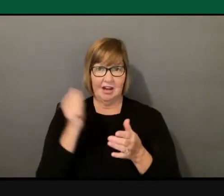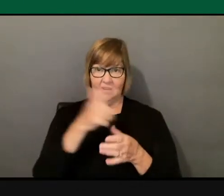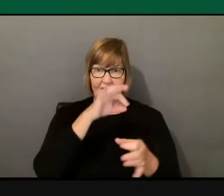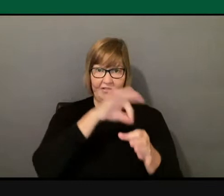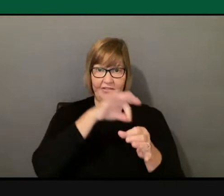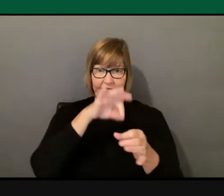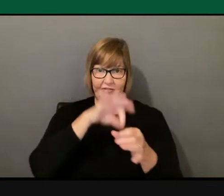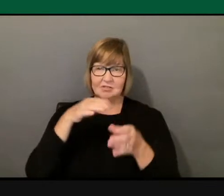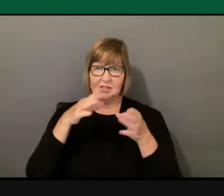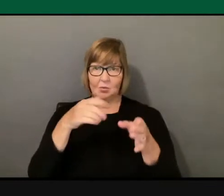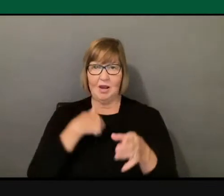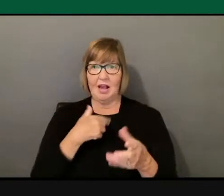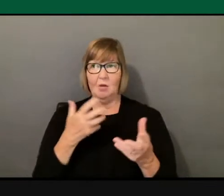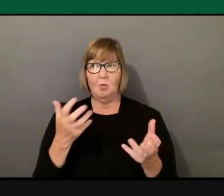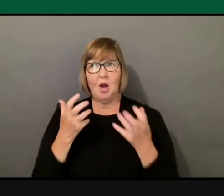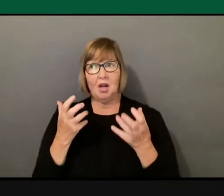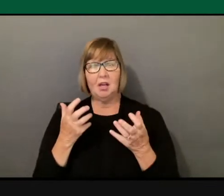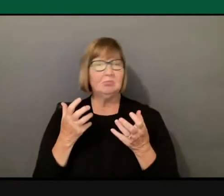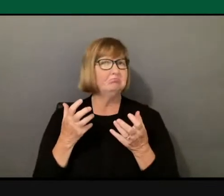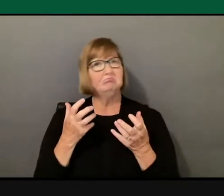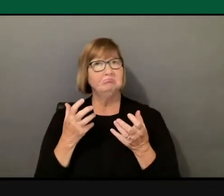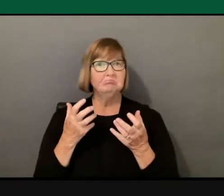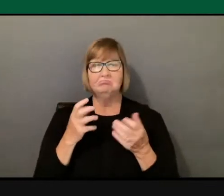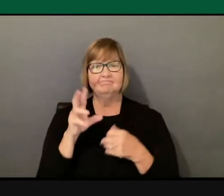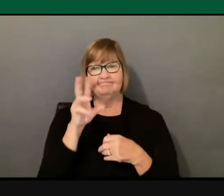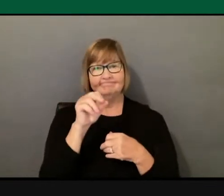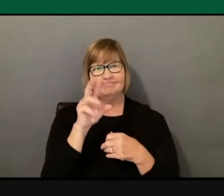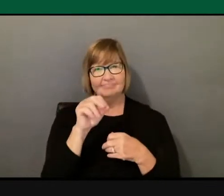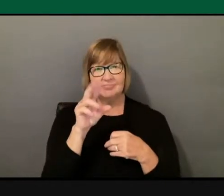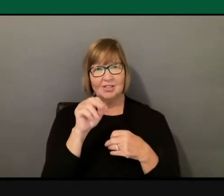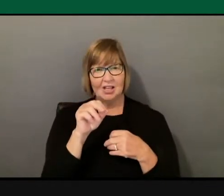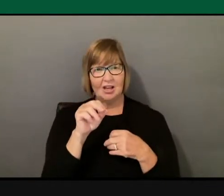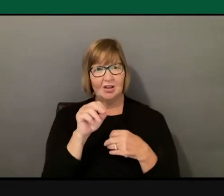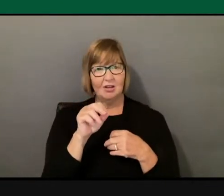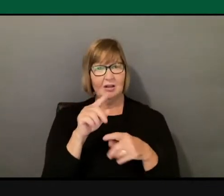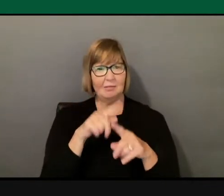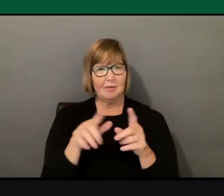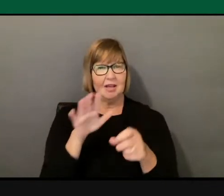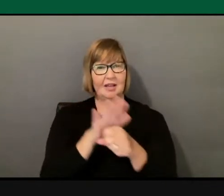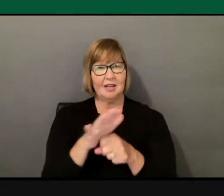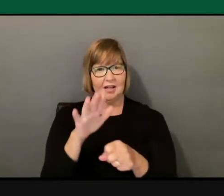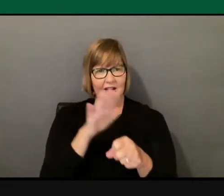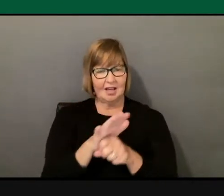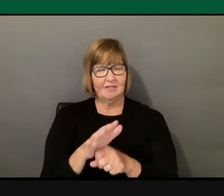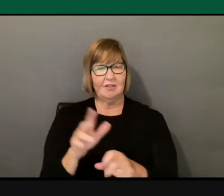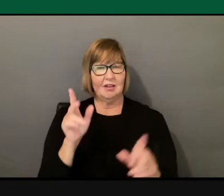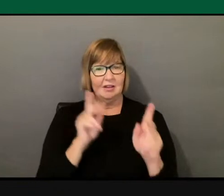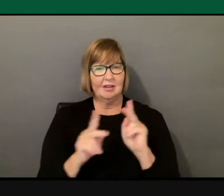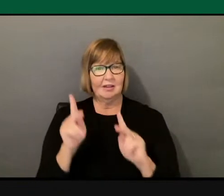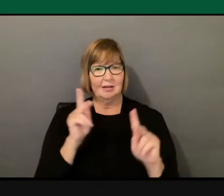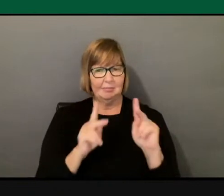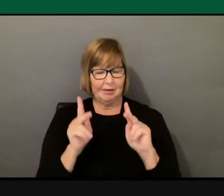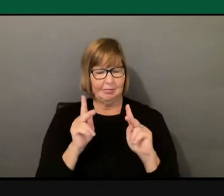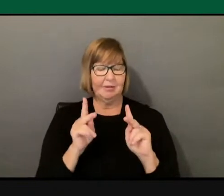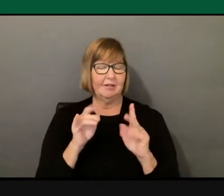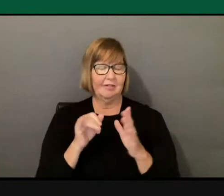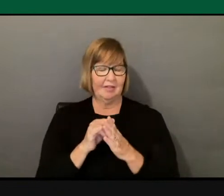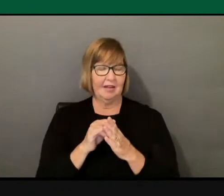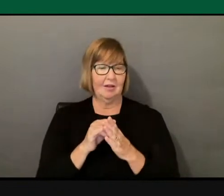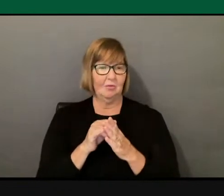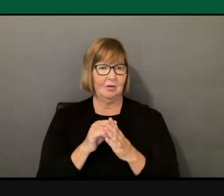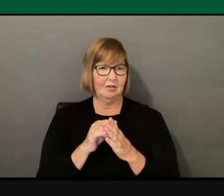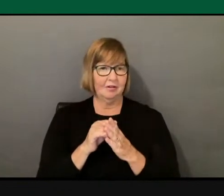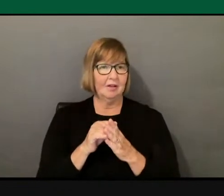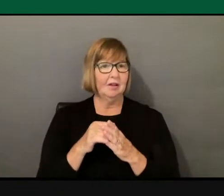nice to see that maybe there were enough people who were held accountable for what they said to give me hope.